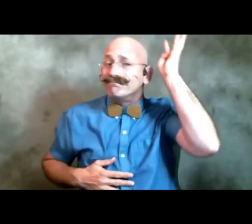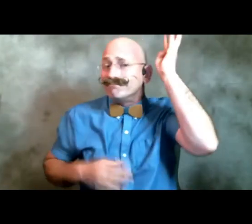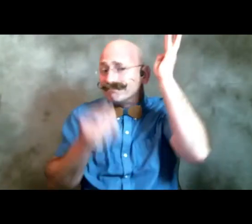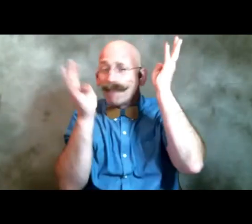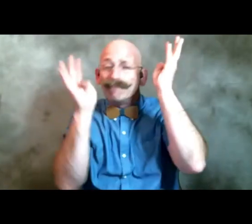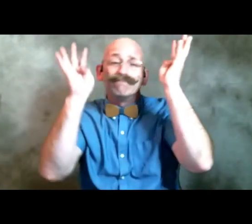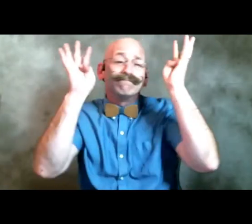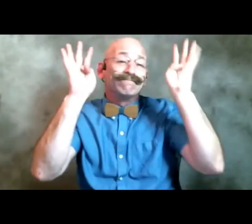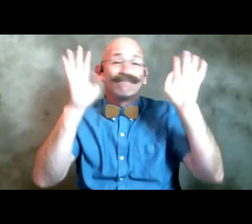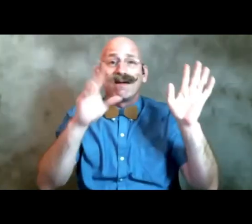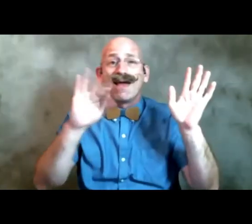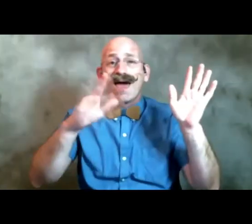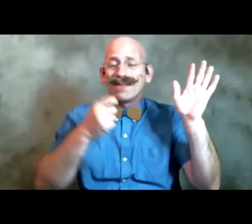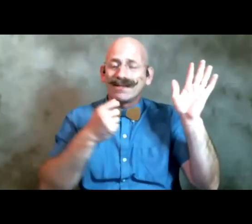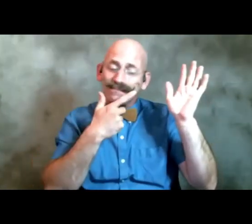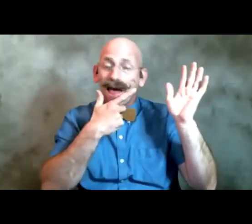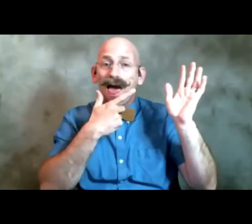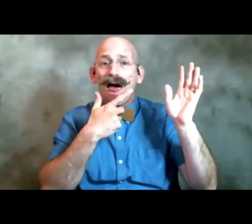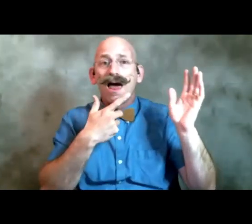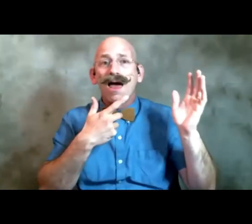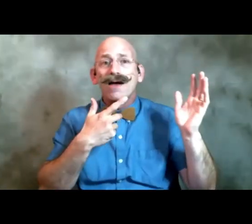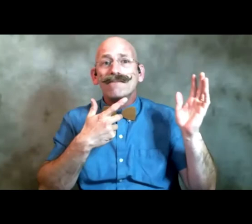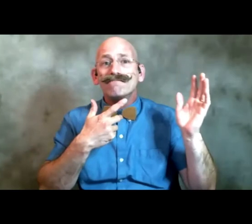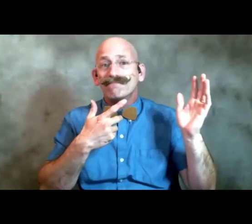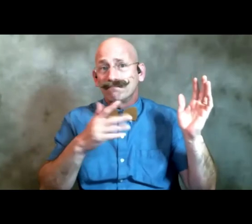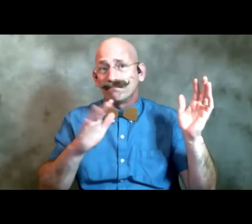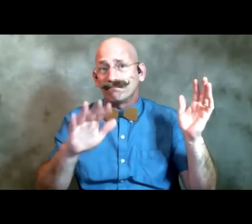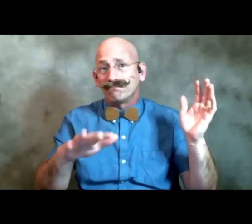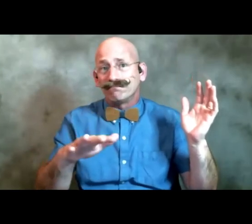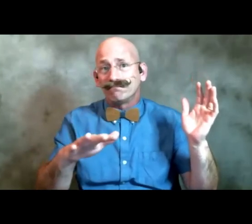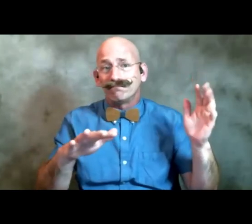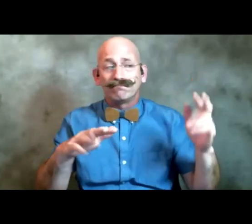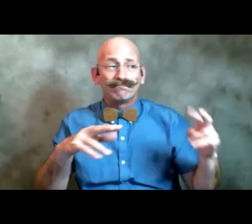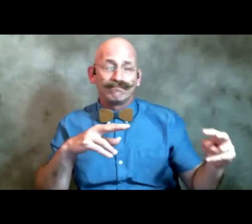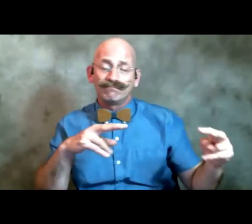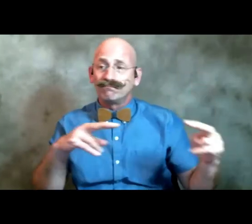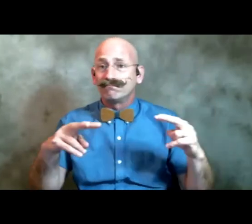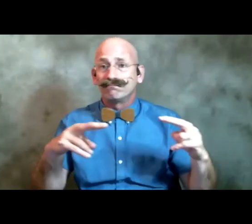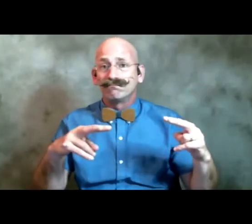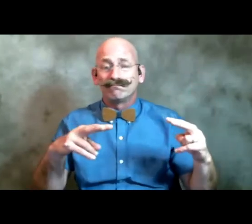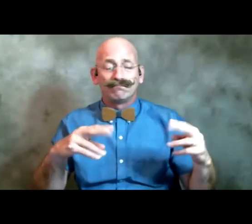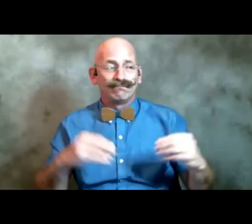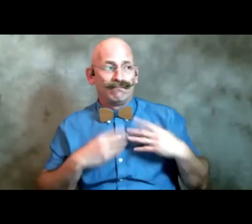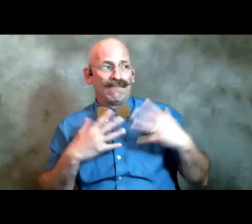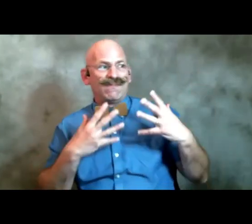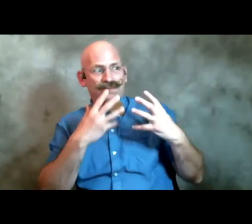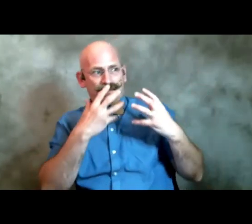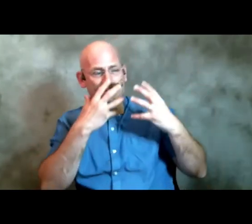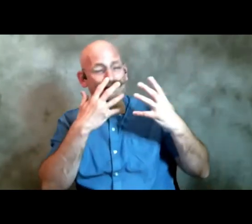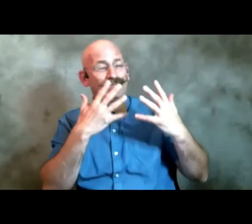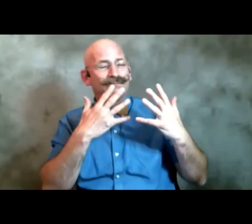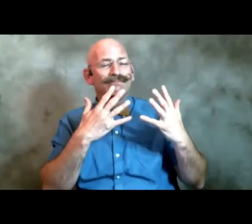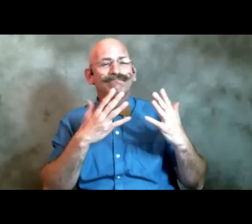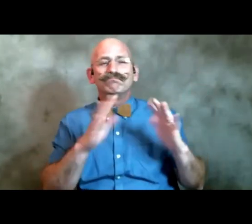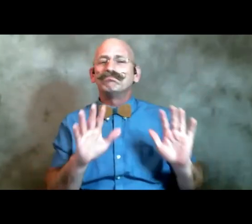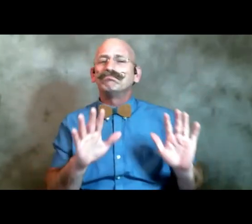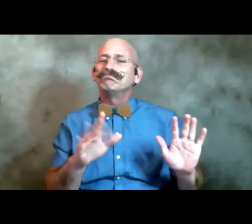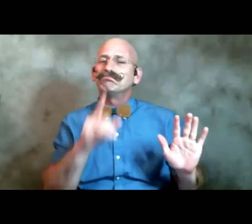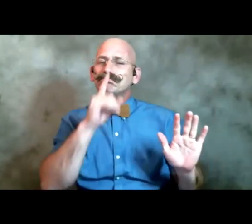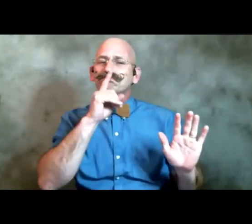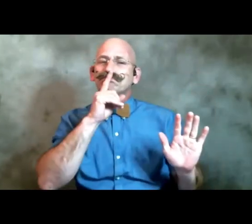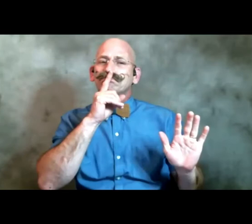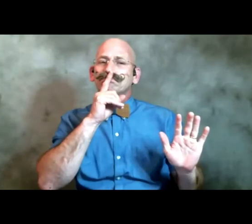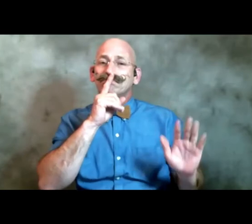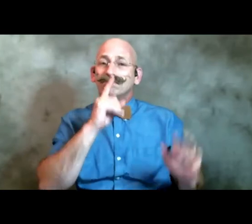smiles didn't entirely fill us with fury yes